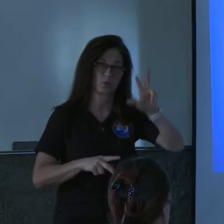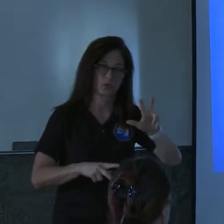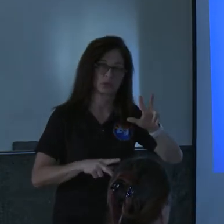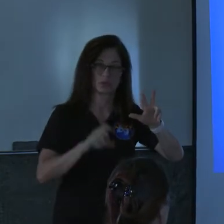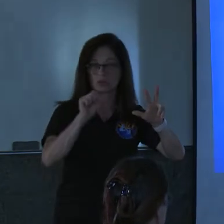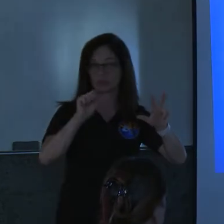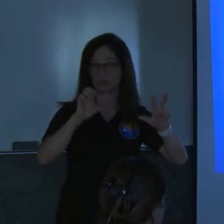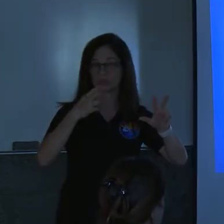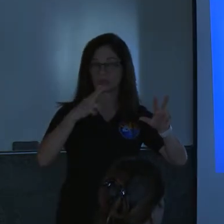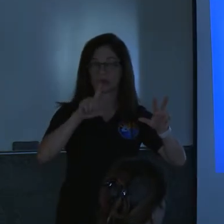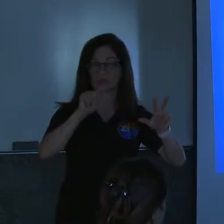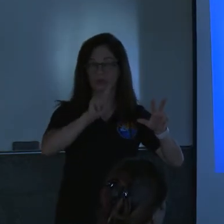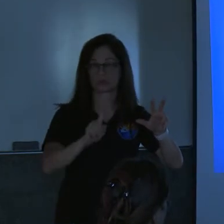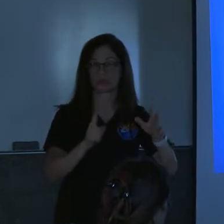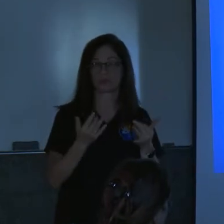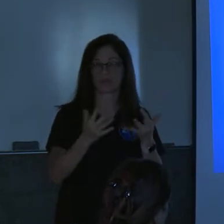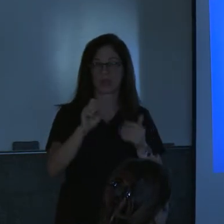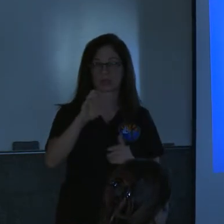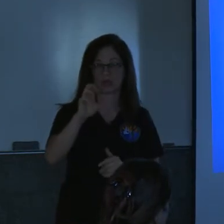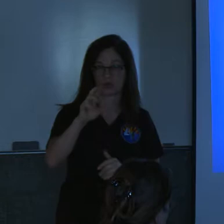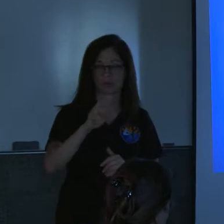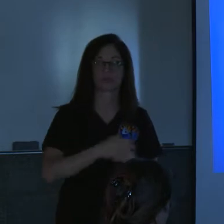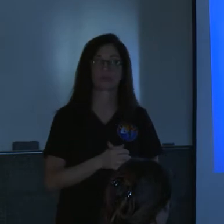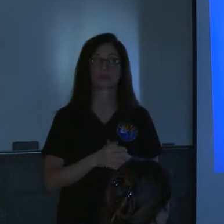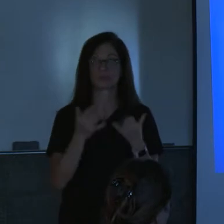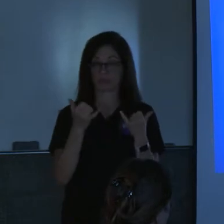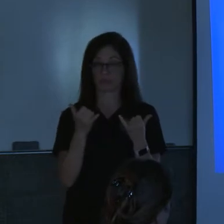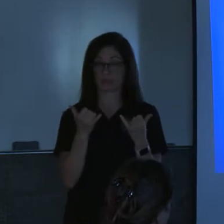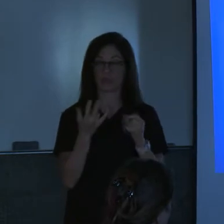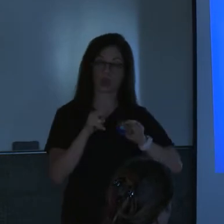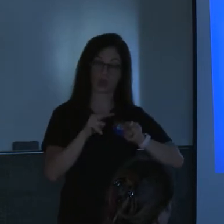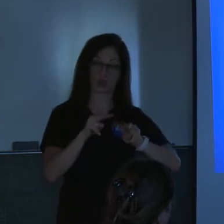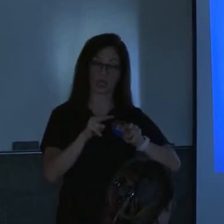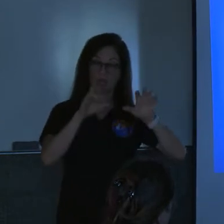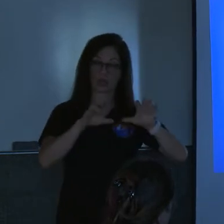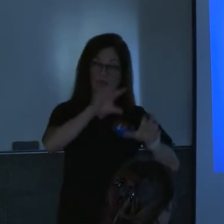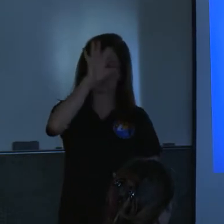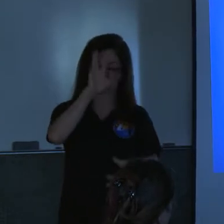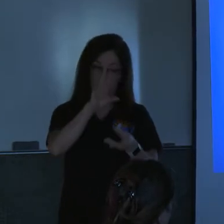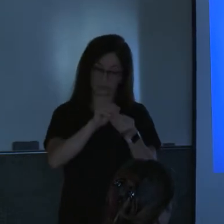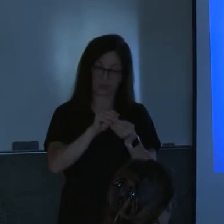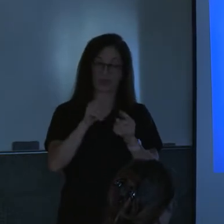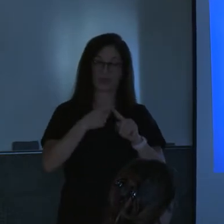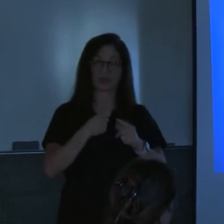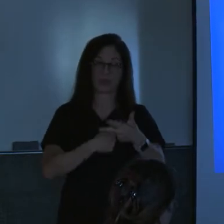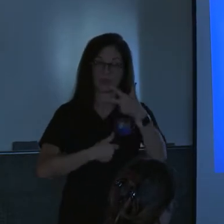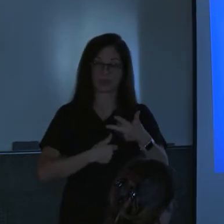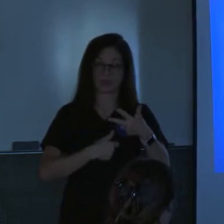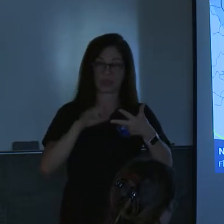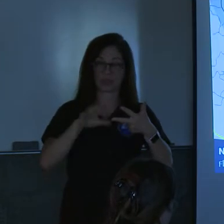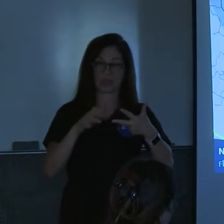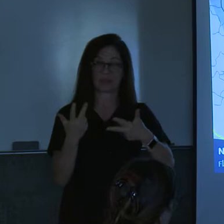the schultz fire scar now let's look at the rainfall totals from the three events that we're talking about